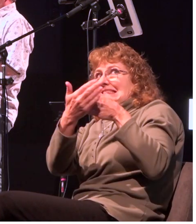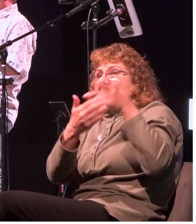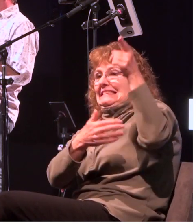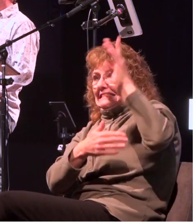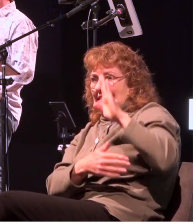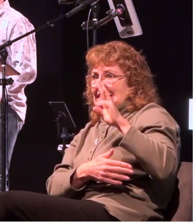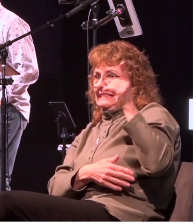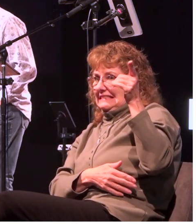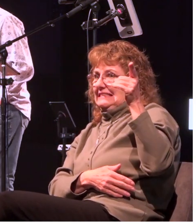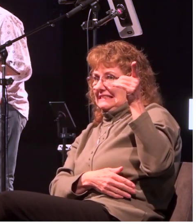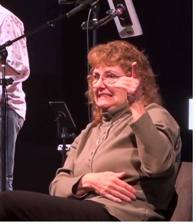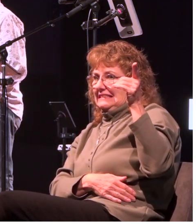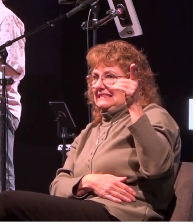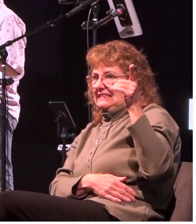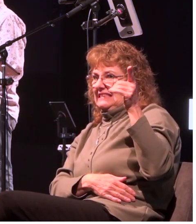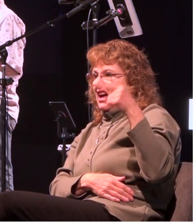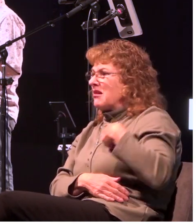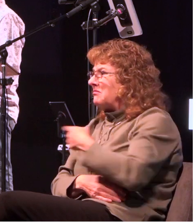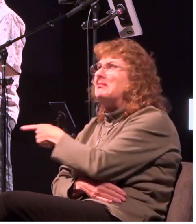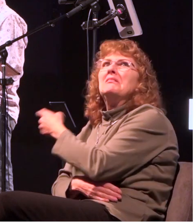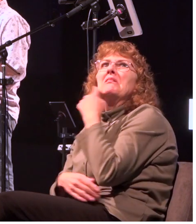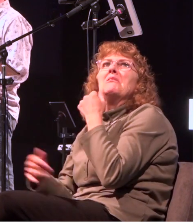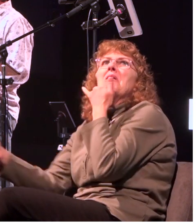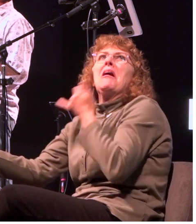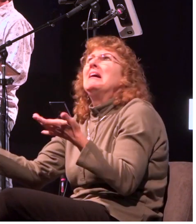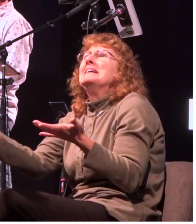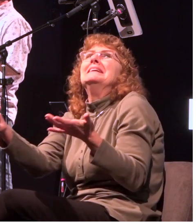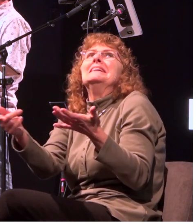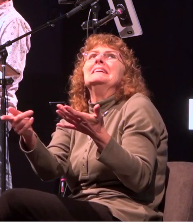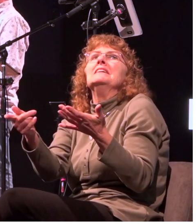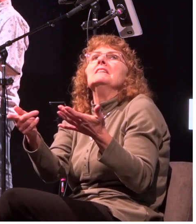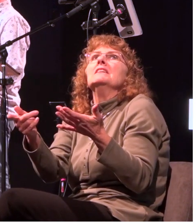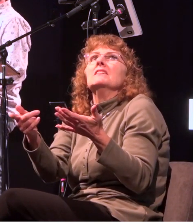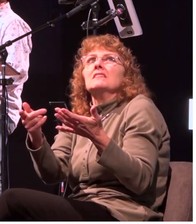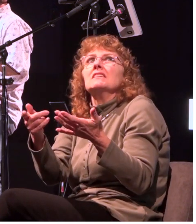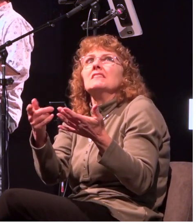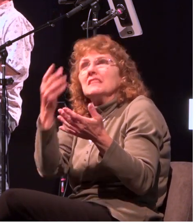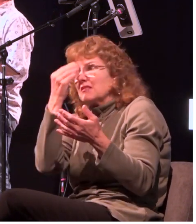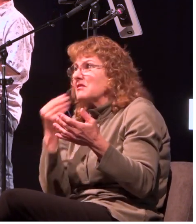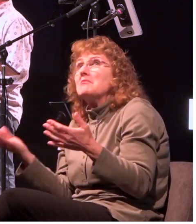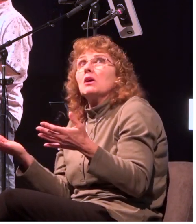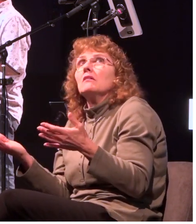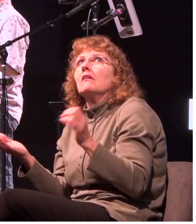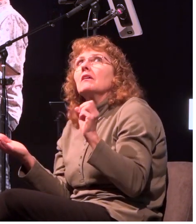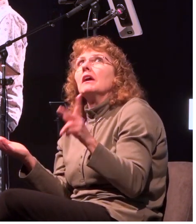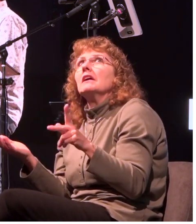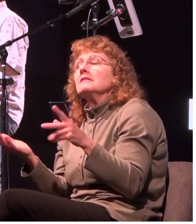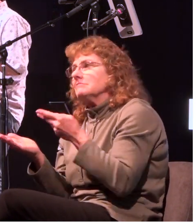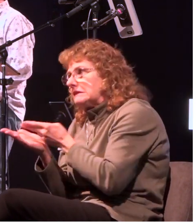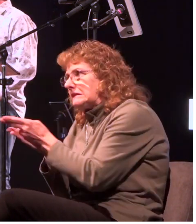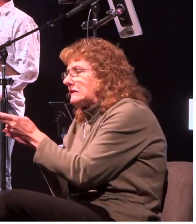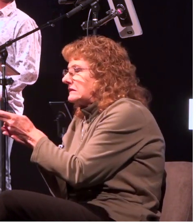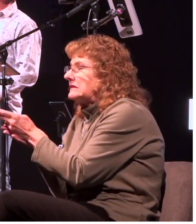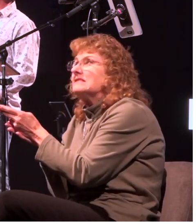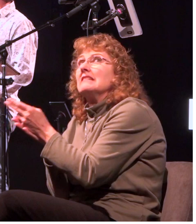but they're wrong okay give your input give it sincerely do everything you can to help them can